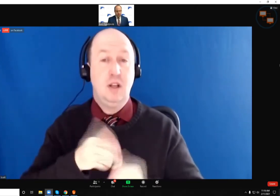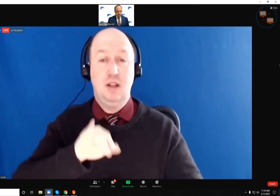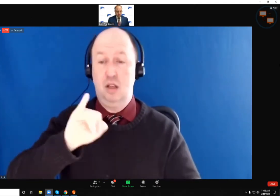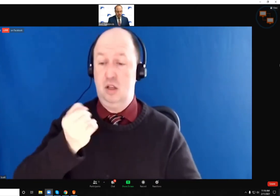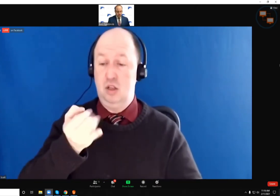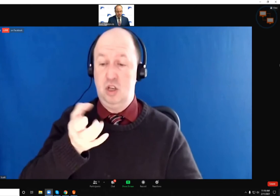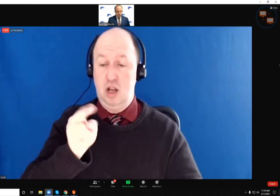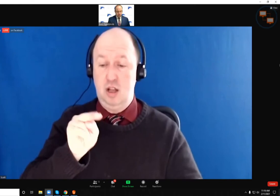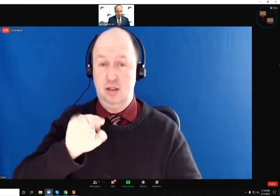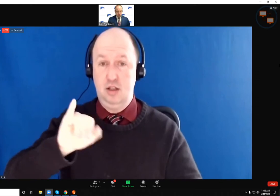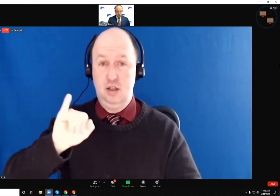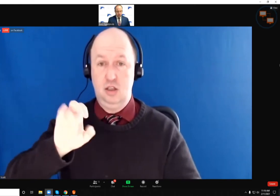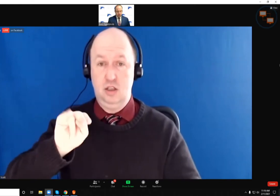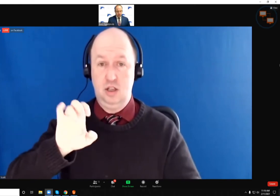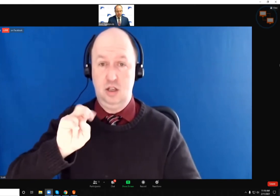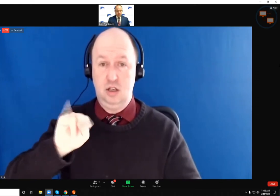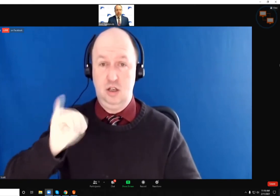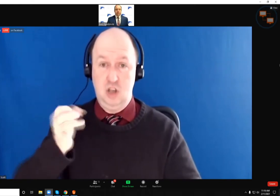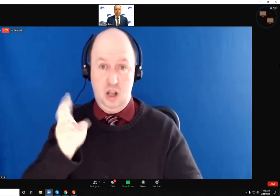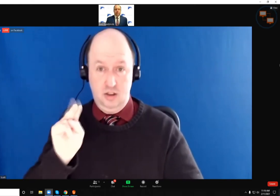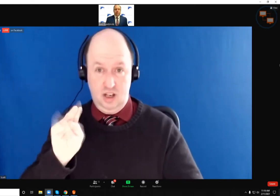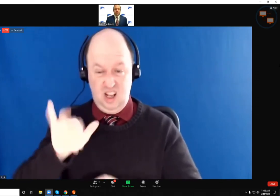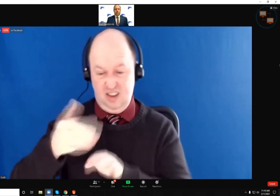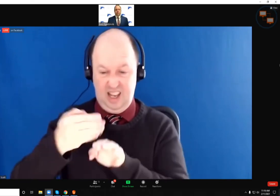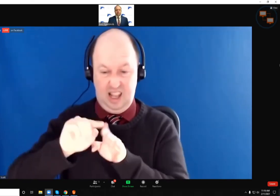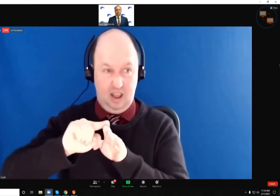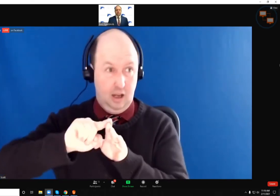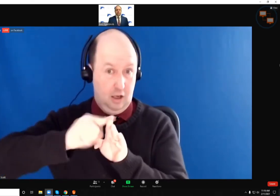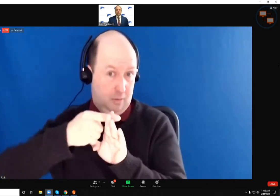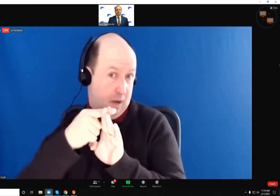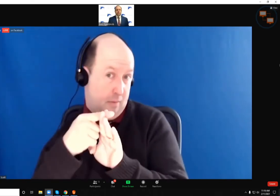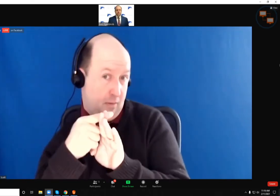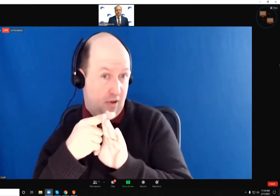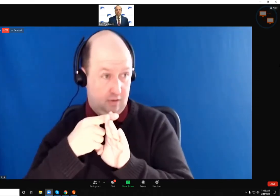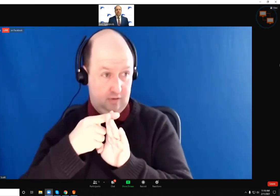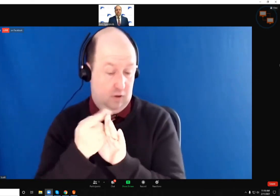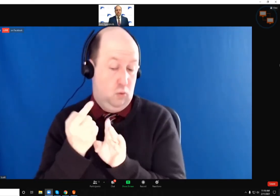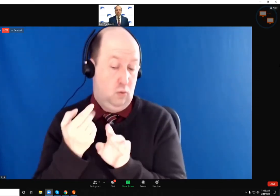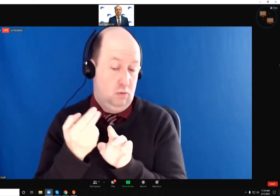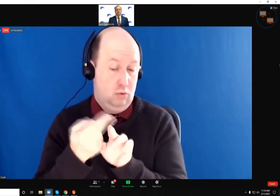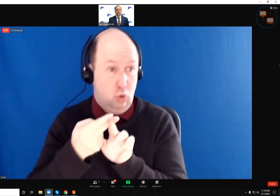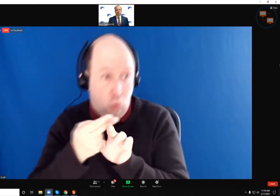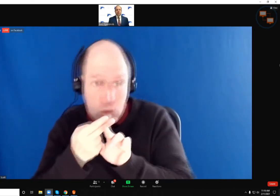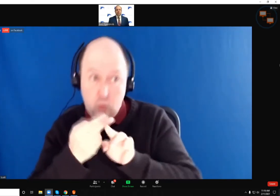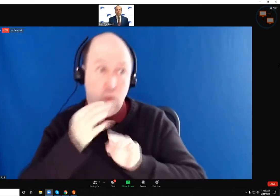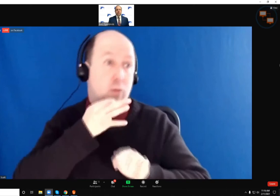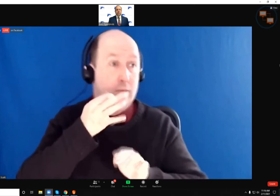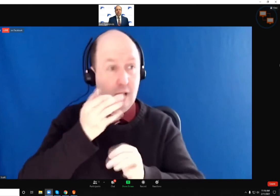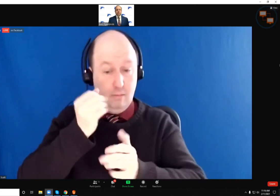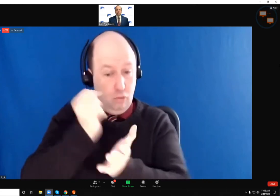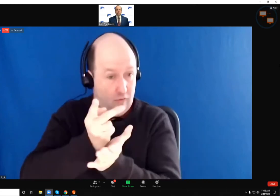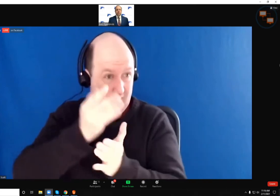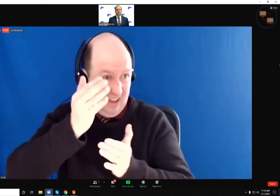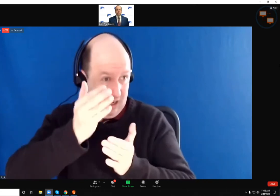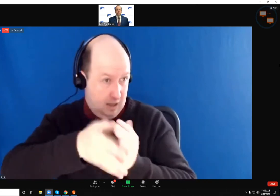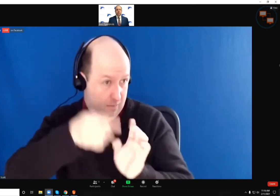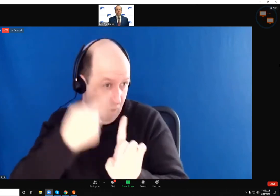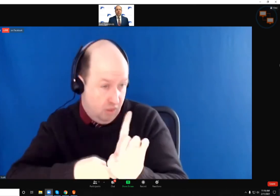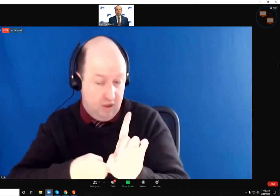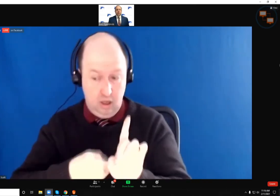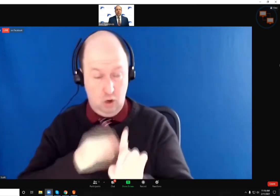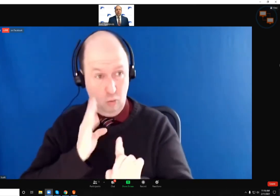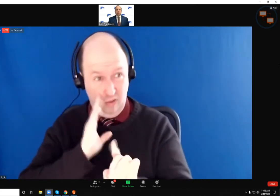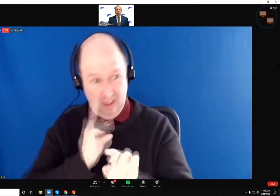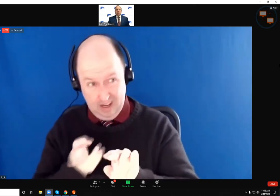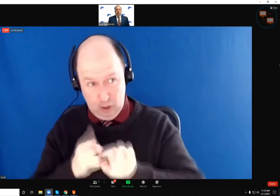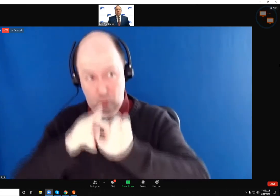vaccine is kind of on the cusp of potentially, you know, being approved at the end of this month. How will that help increase supply